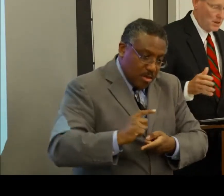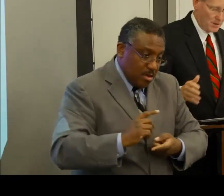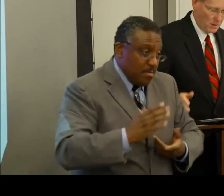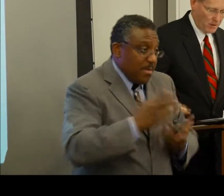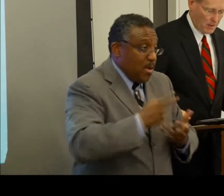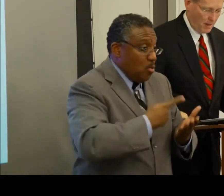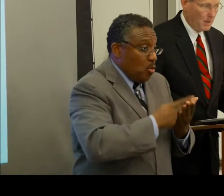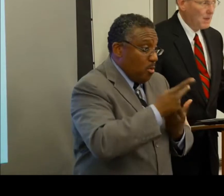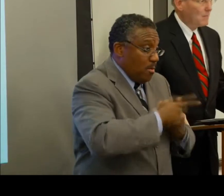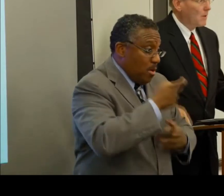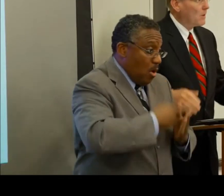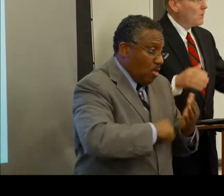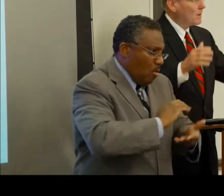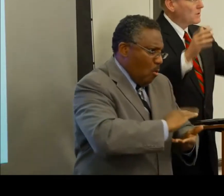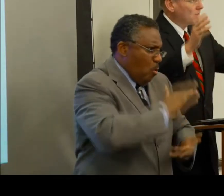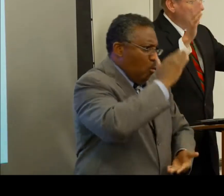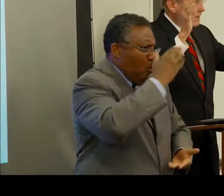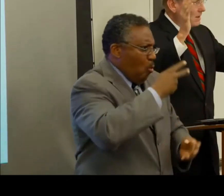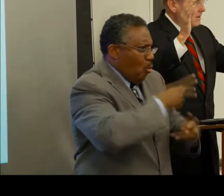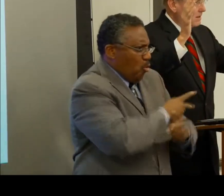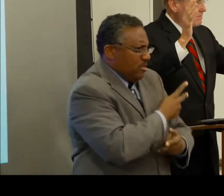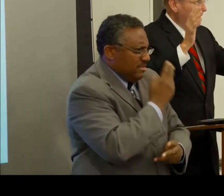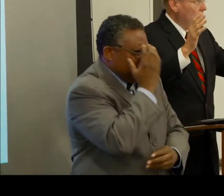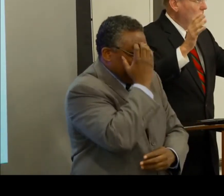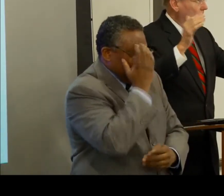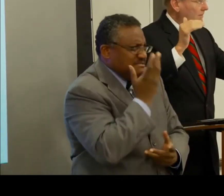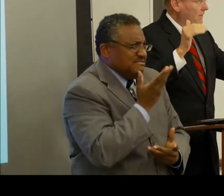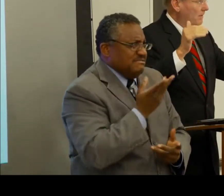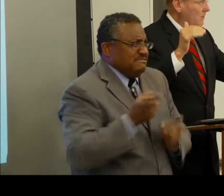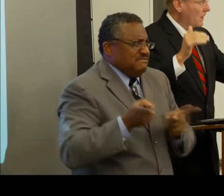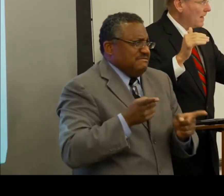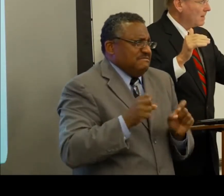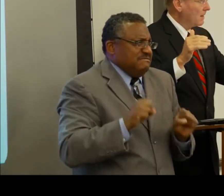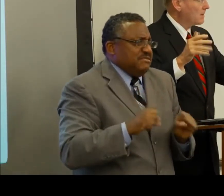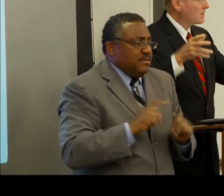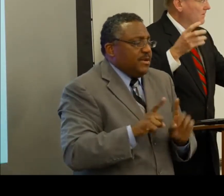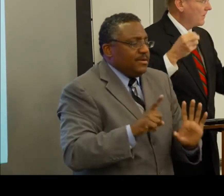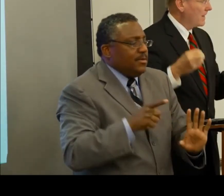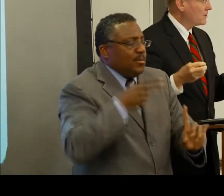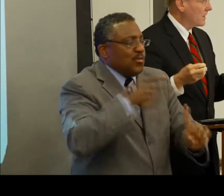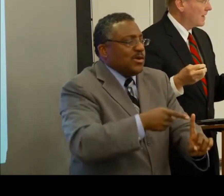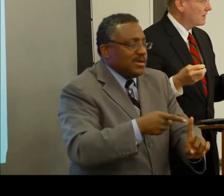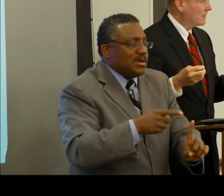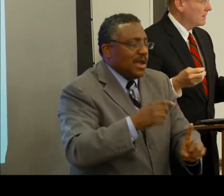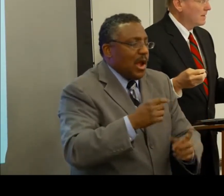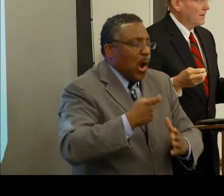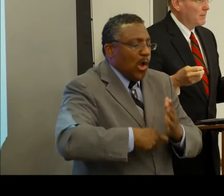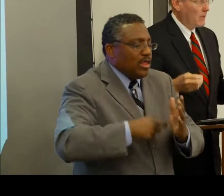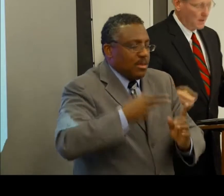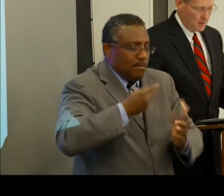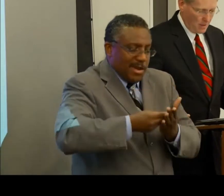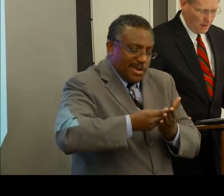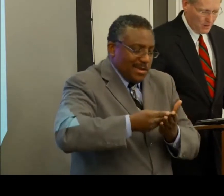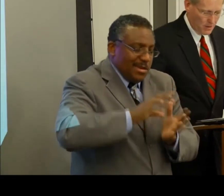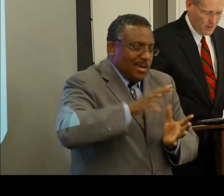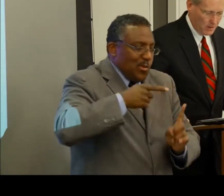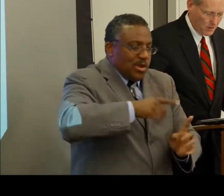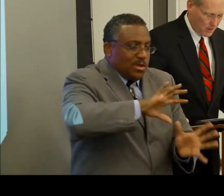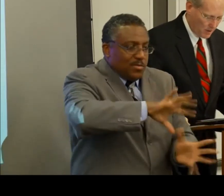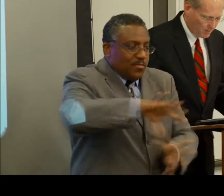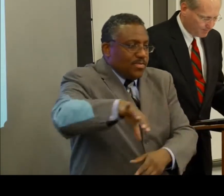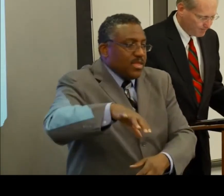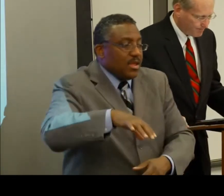increase the cost over time. But we wanted just a menu of good ideas fleshed out that policymakers